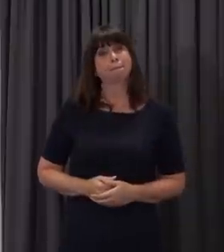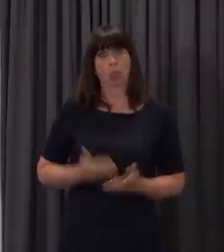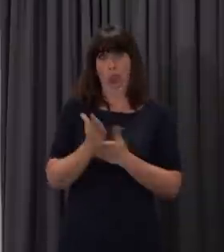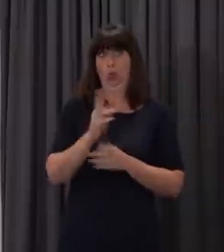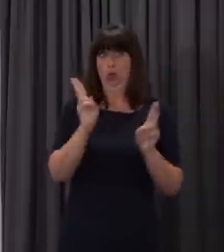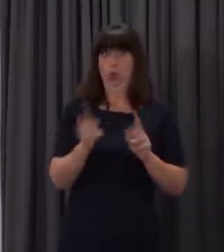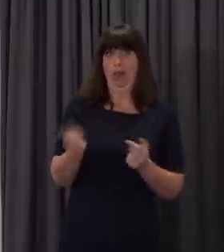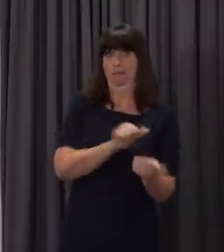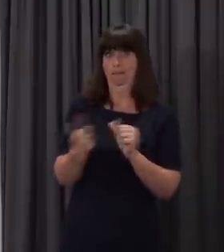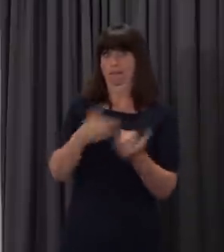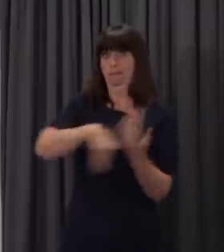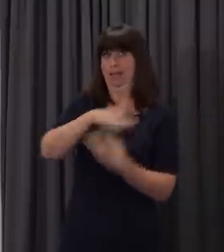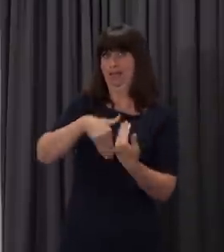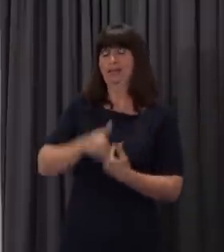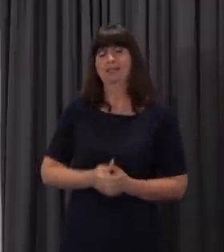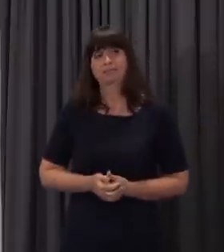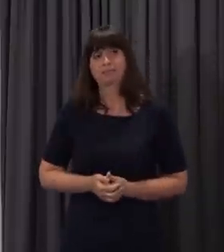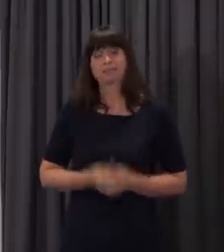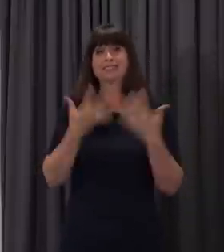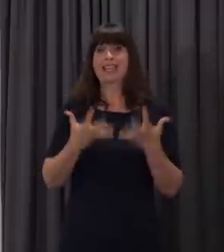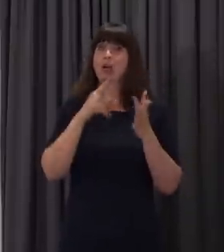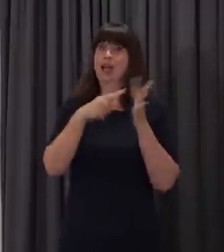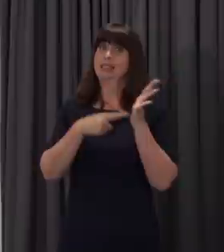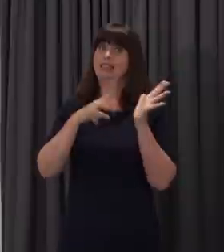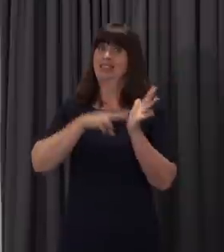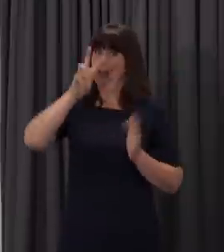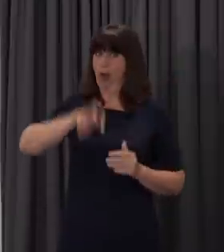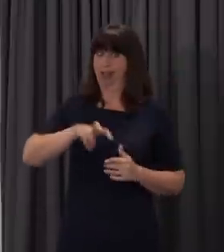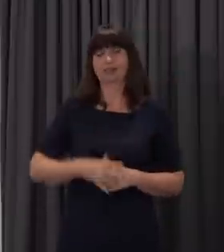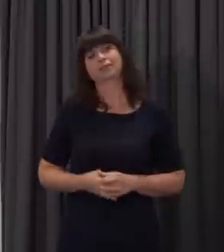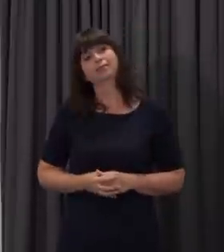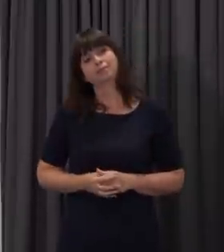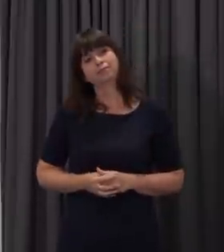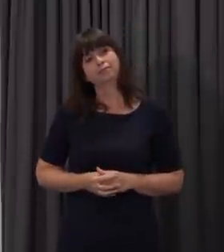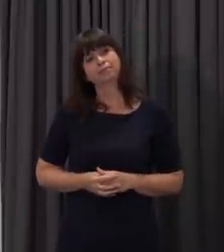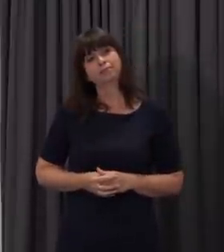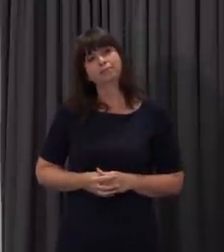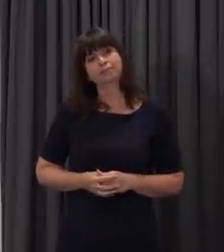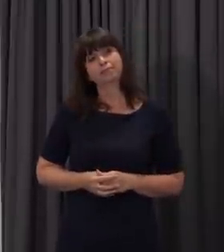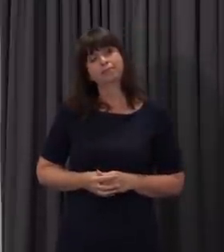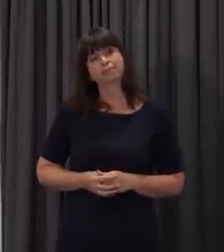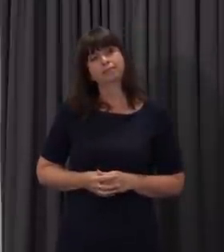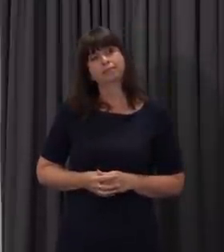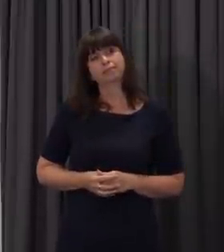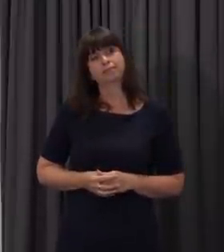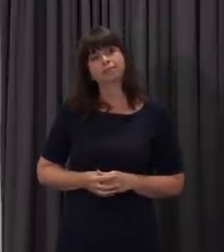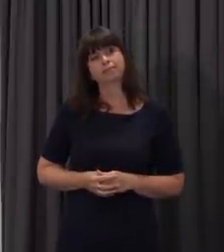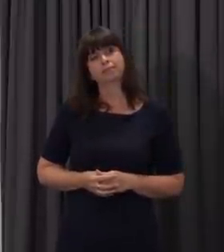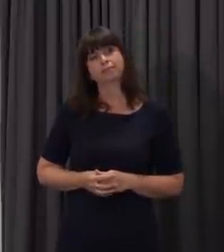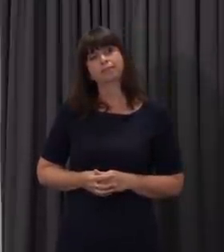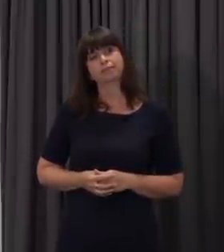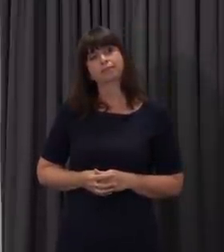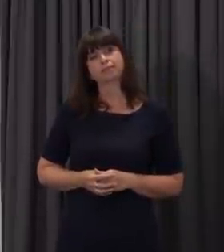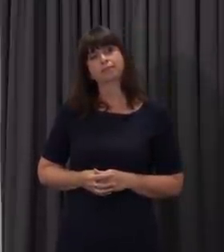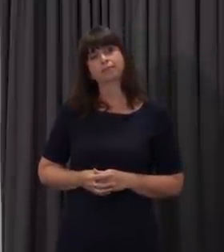Next, we're going to go to Megan Boot at ITV Wales. Good afternoon, Megan. Good afternoon. You